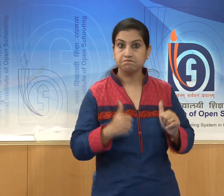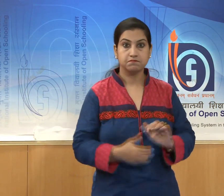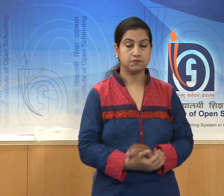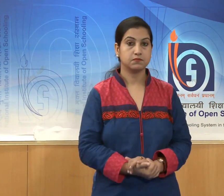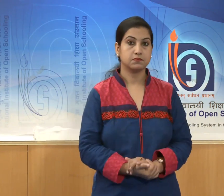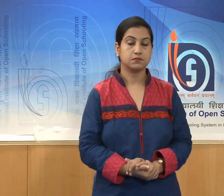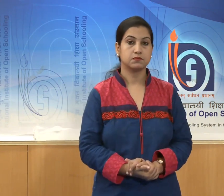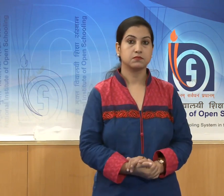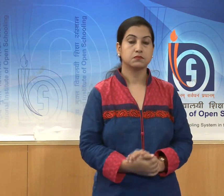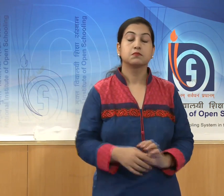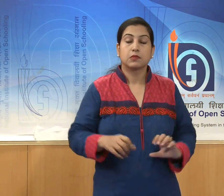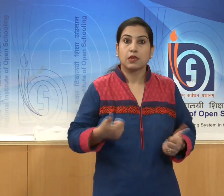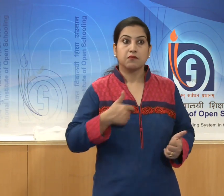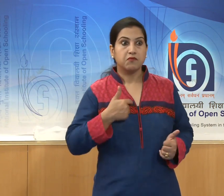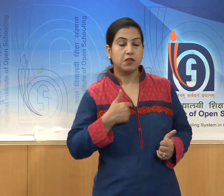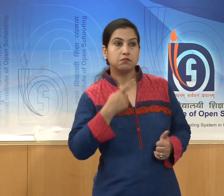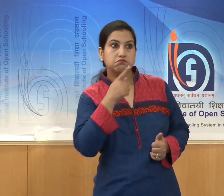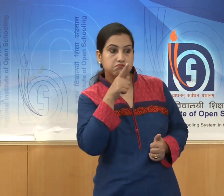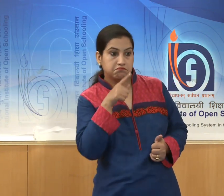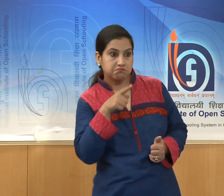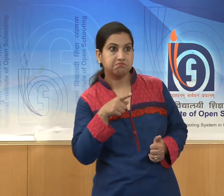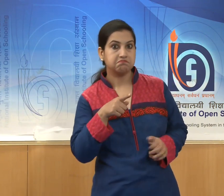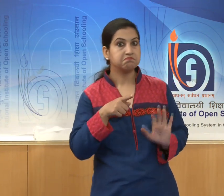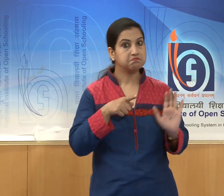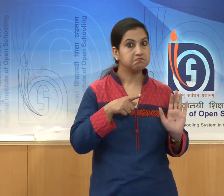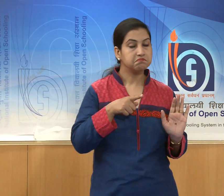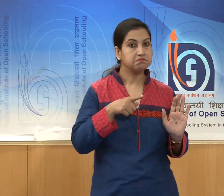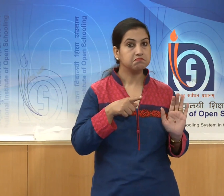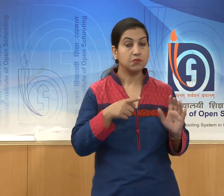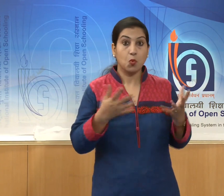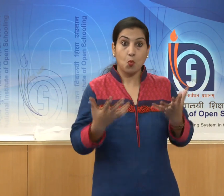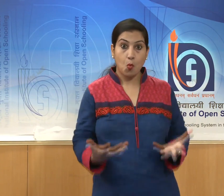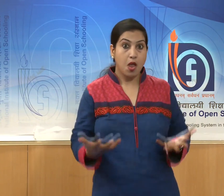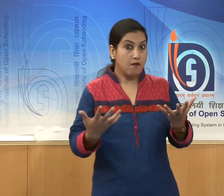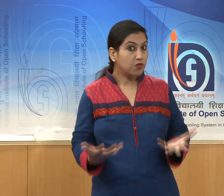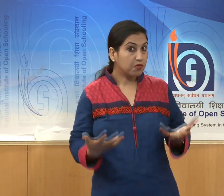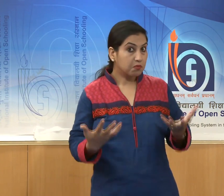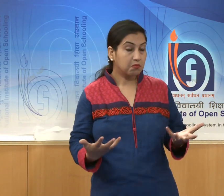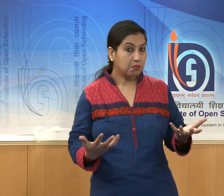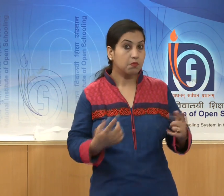We can feel the weight and the power